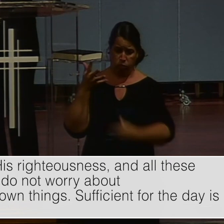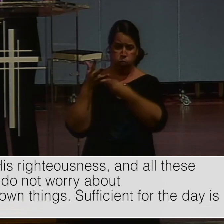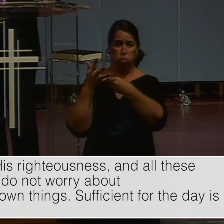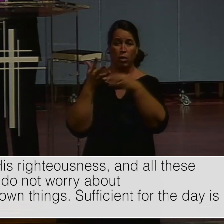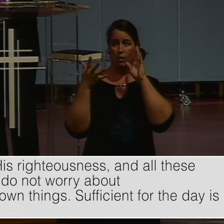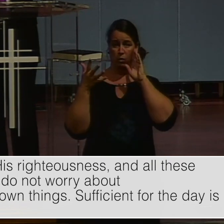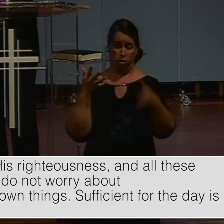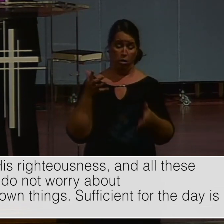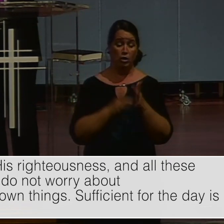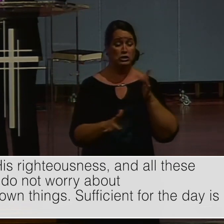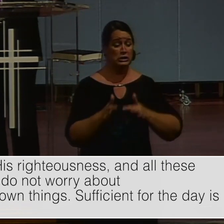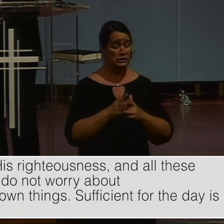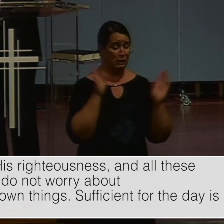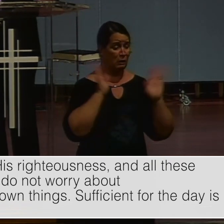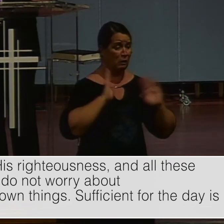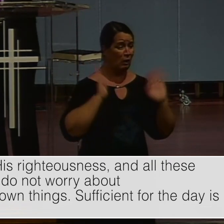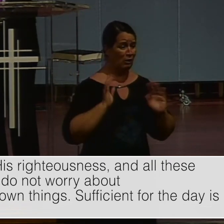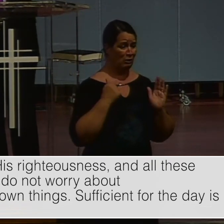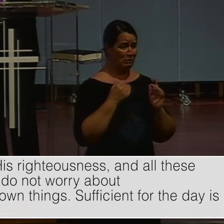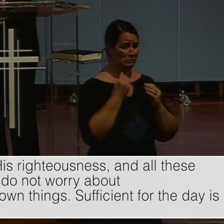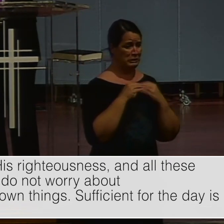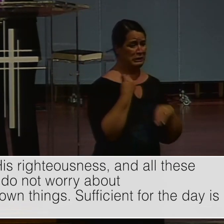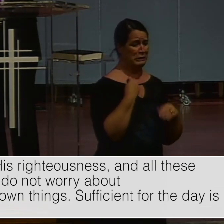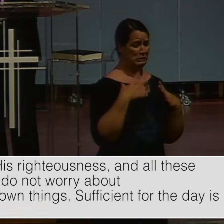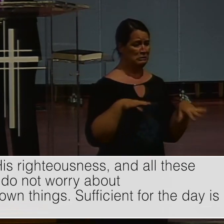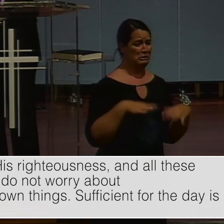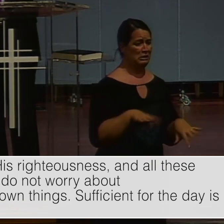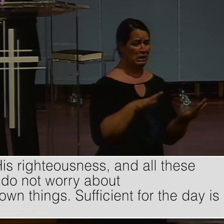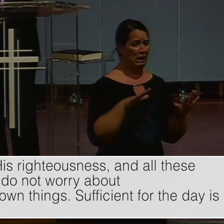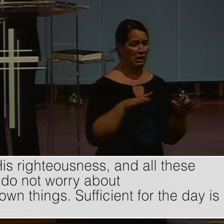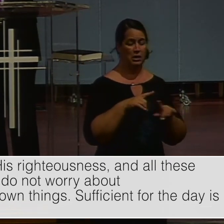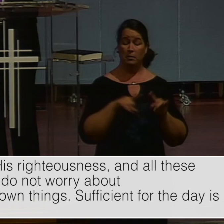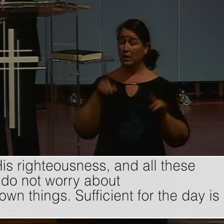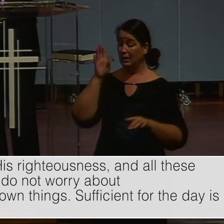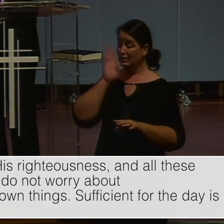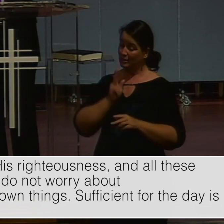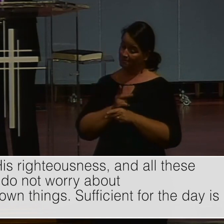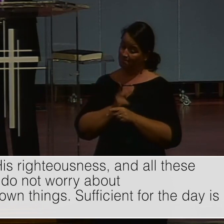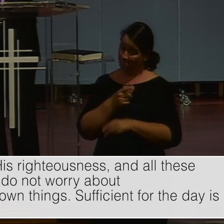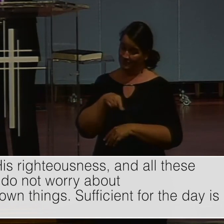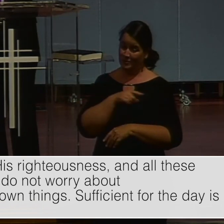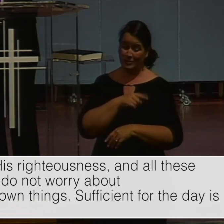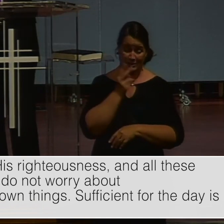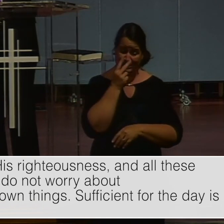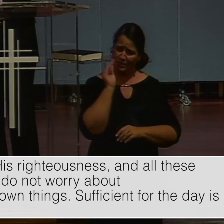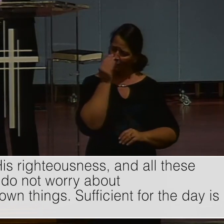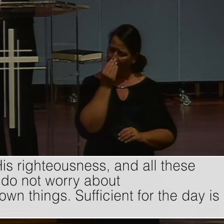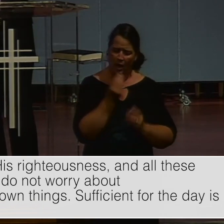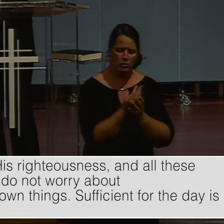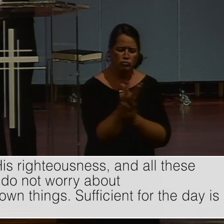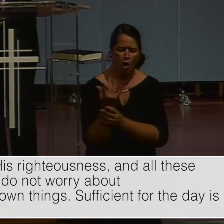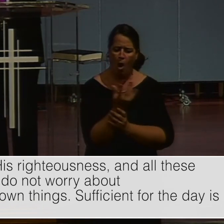of those who are worrying over what to wear, what to eat. And he said, at how God provides for the lilies of the valley. Look how he